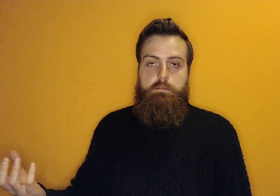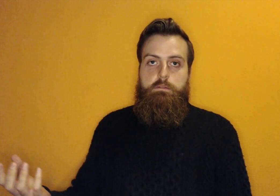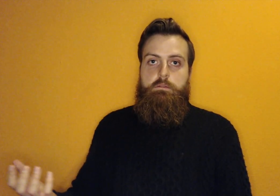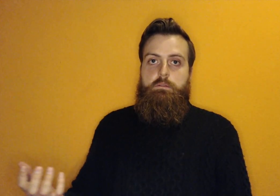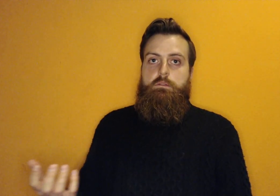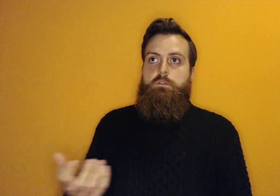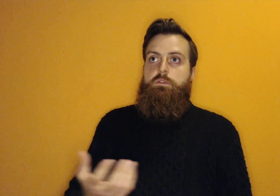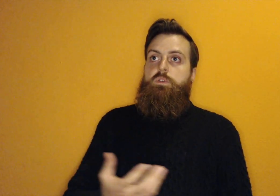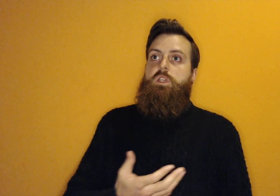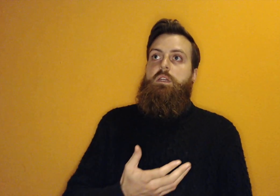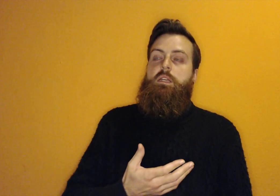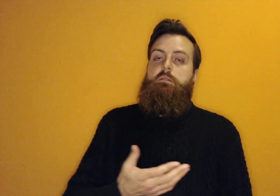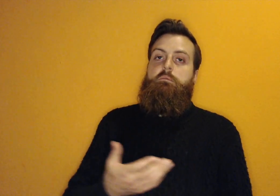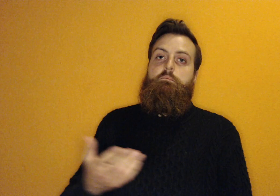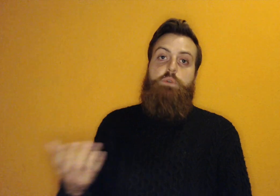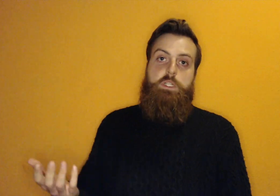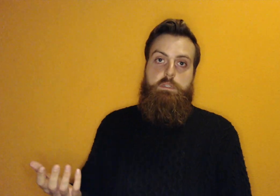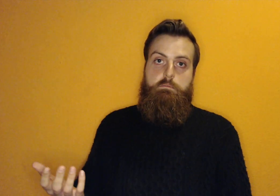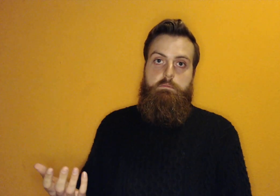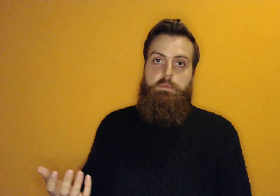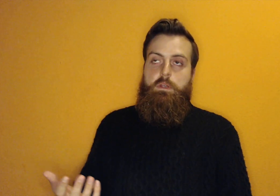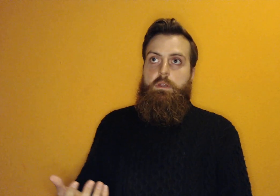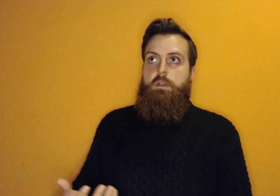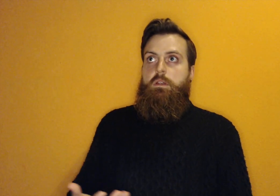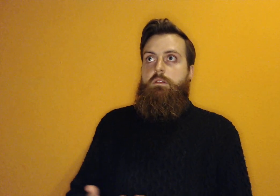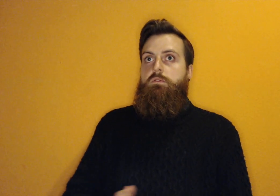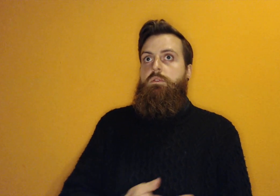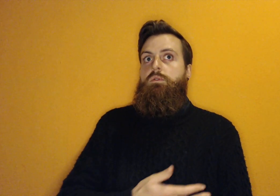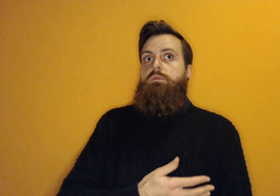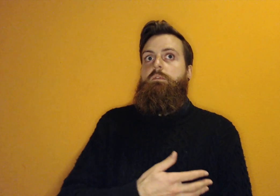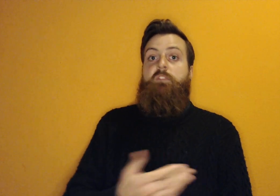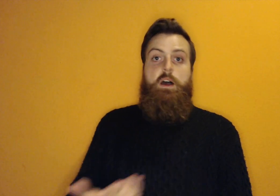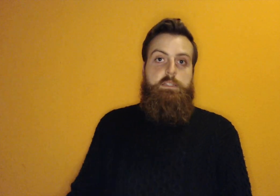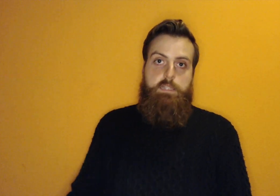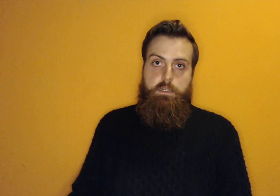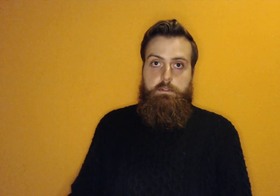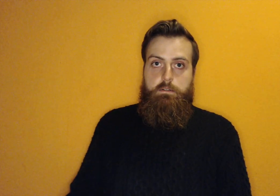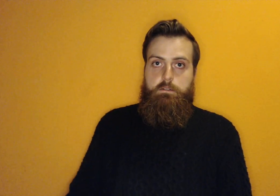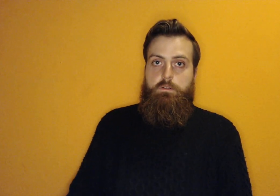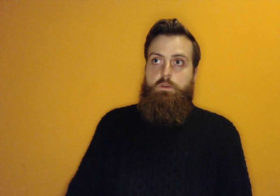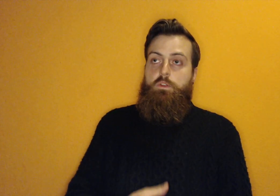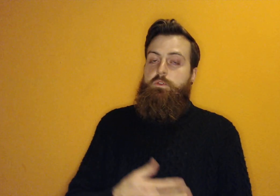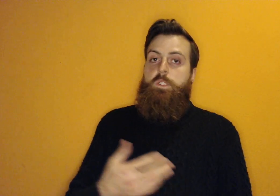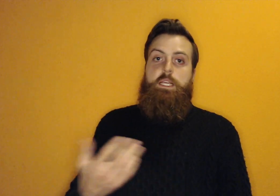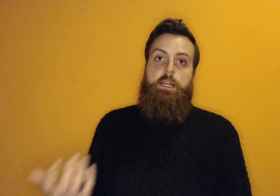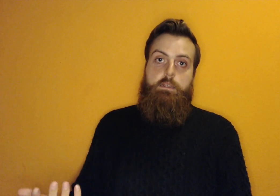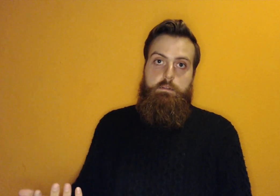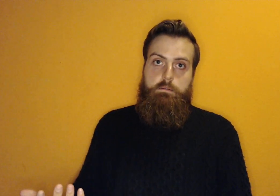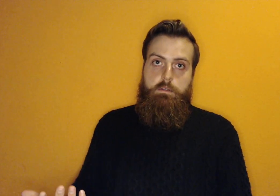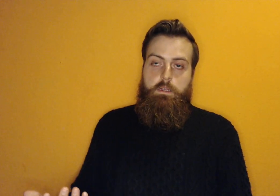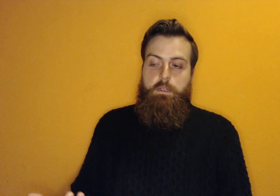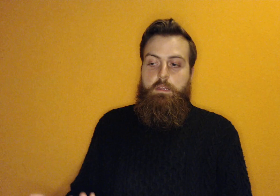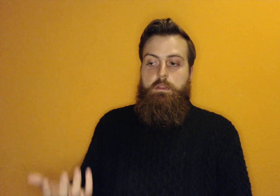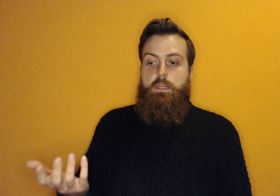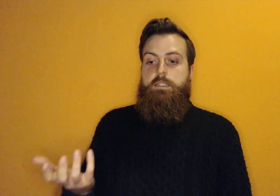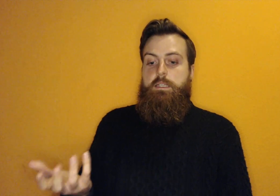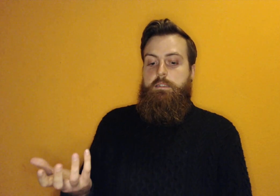through studying Buddhism, through fasting, or through a psychedelic. This is